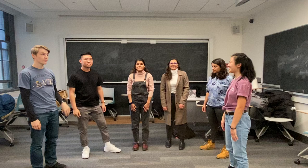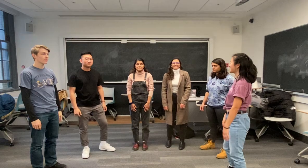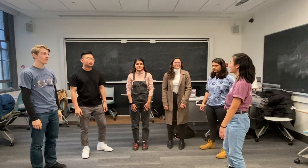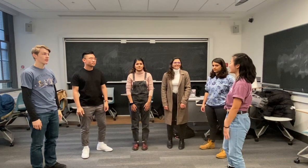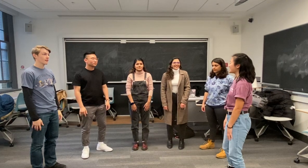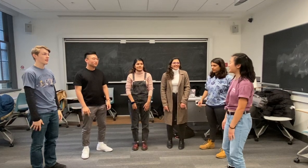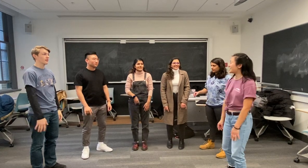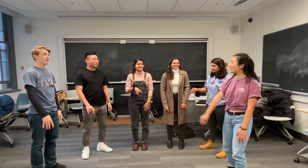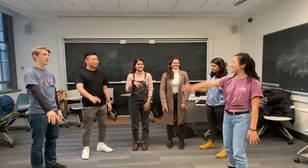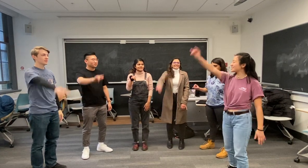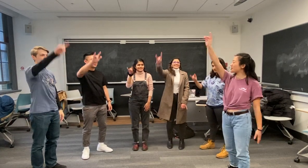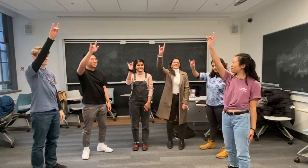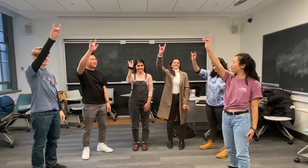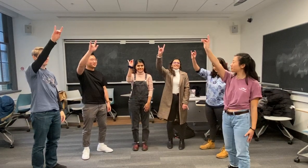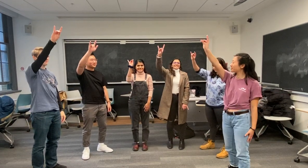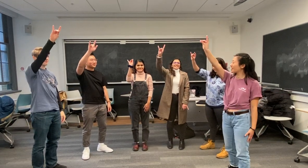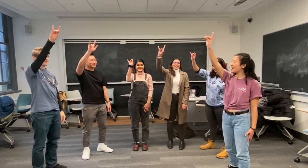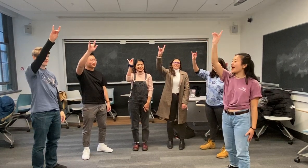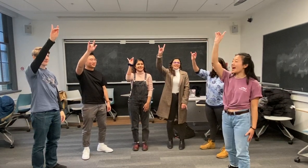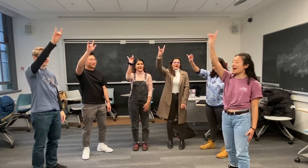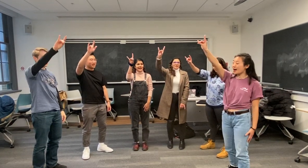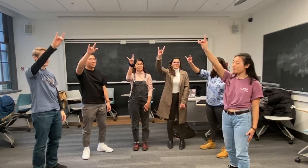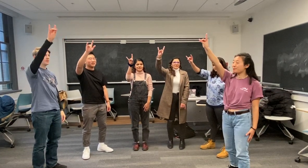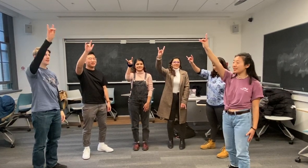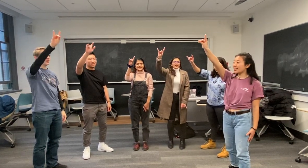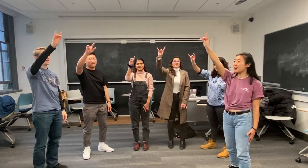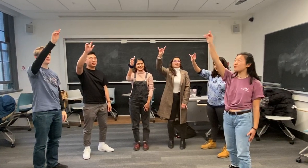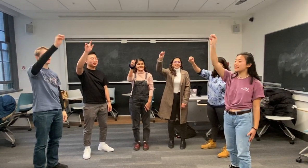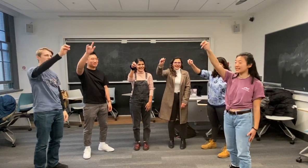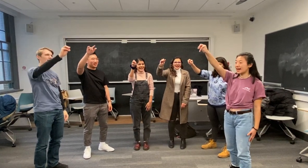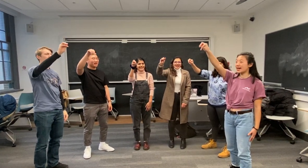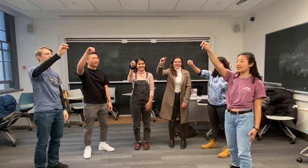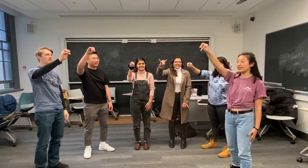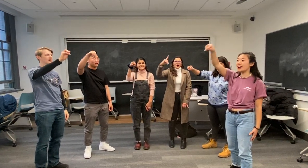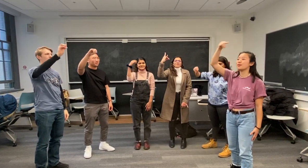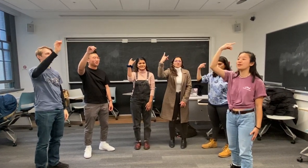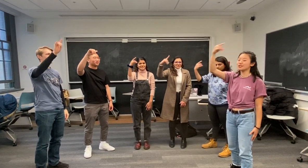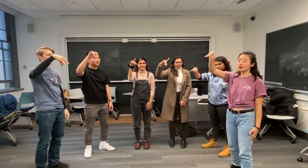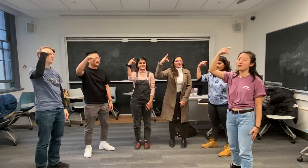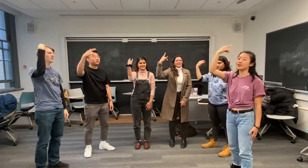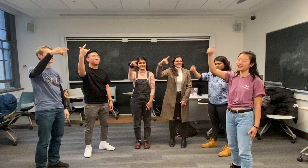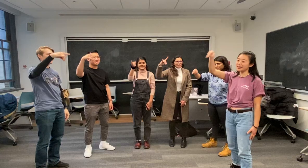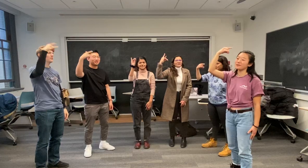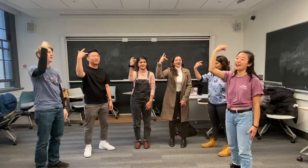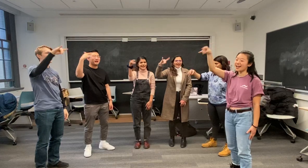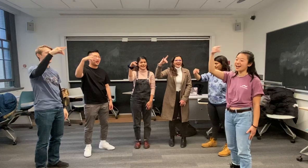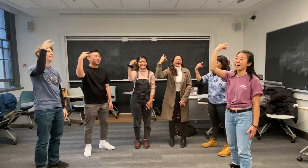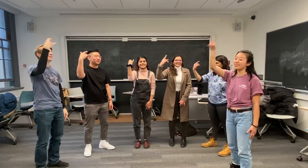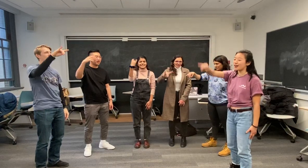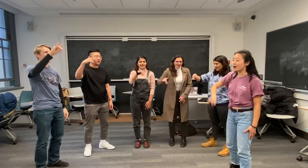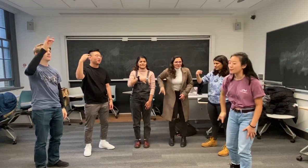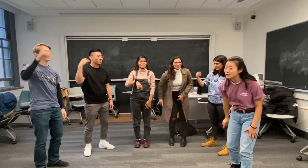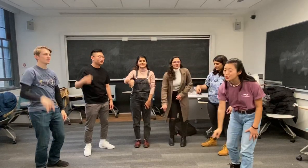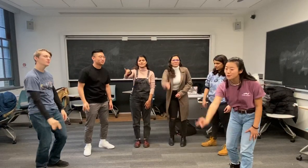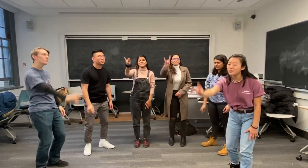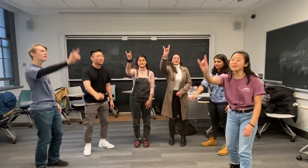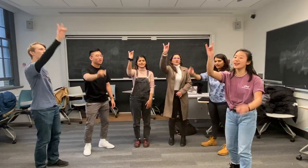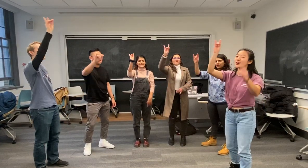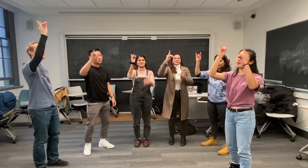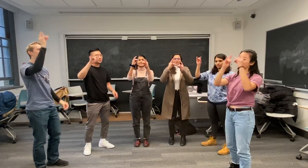Llamas up! Happy Llamas, Llamas, totally rad Llamas, super Llamas,